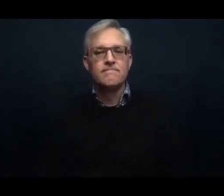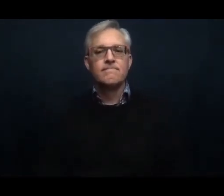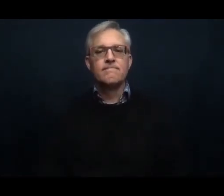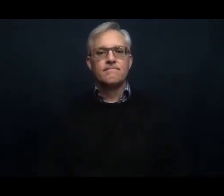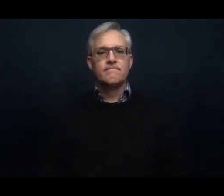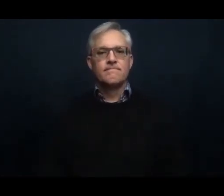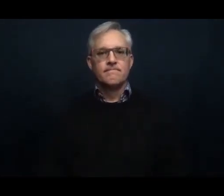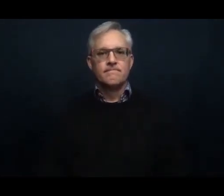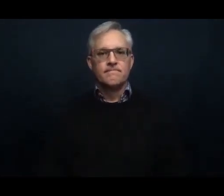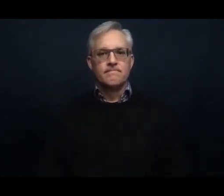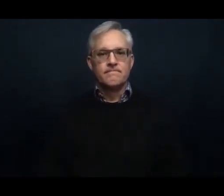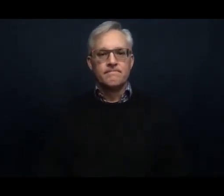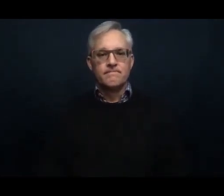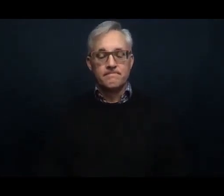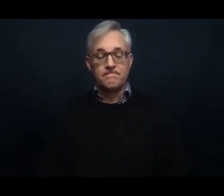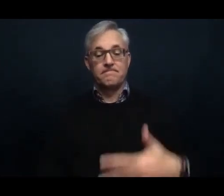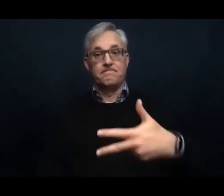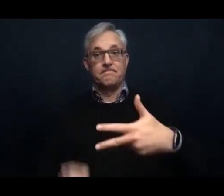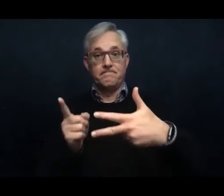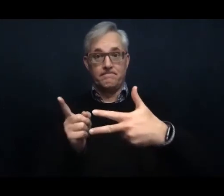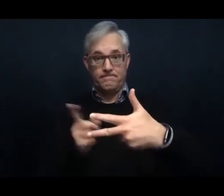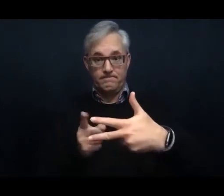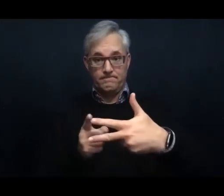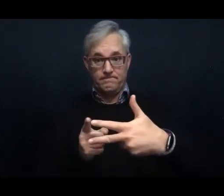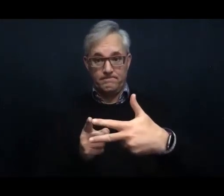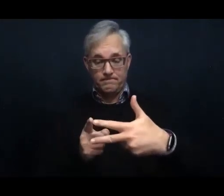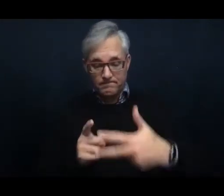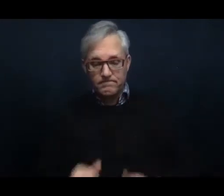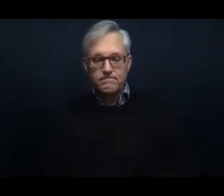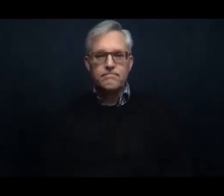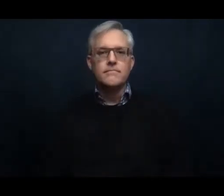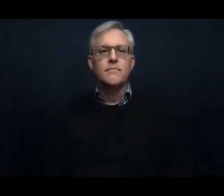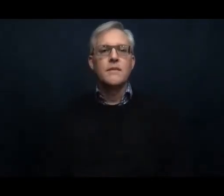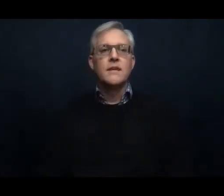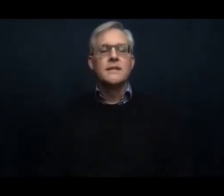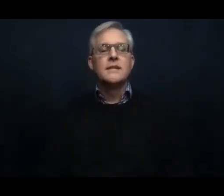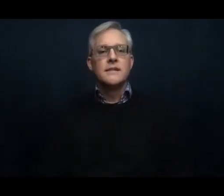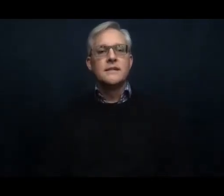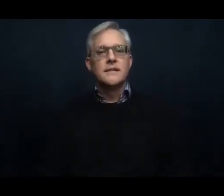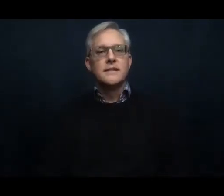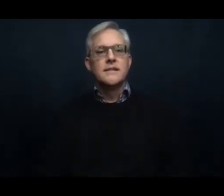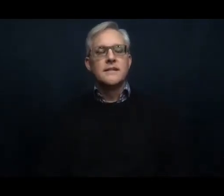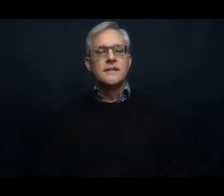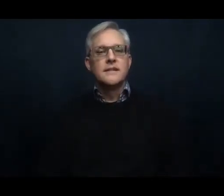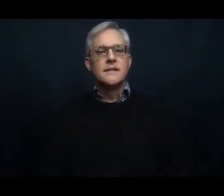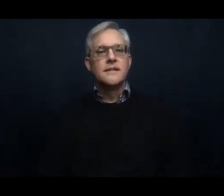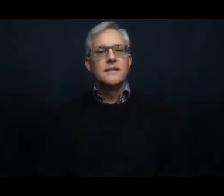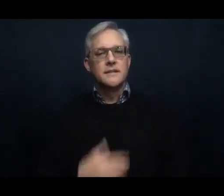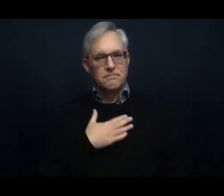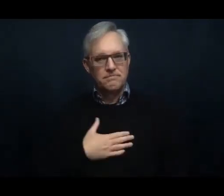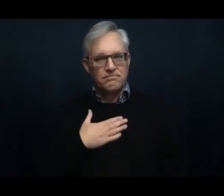But the second thing is I ask you to prepare yourself that there could be more violence.